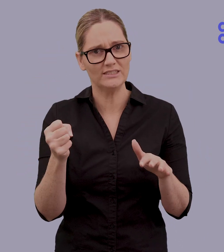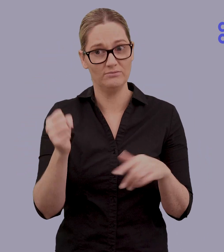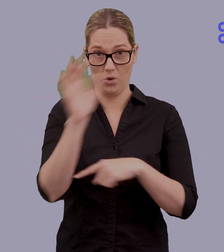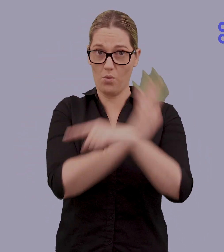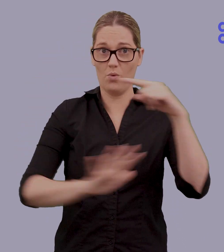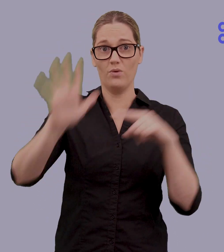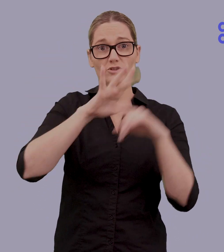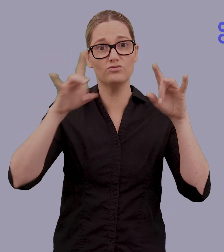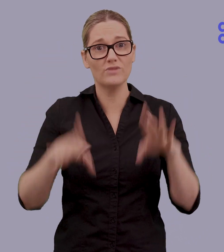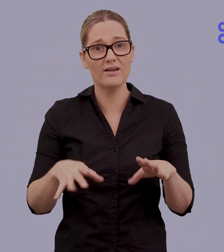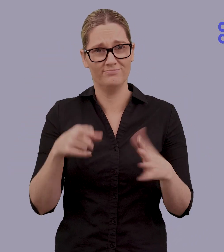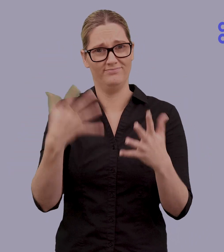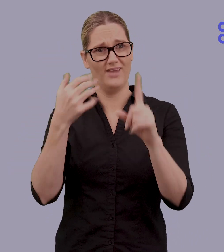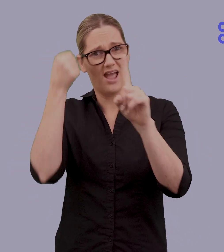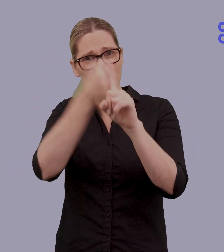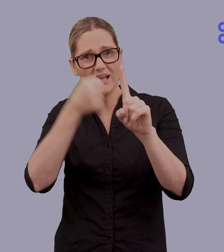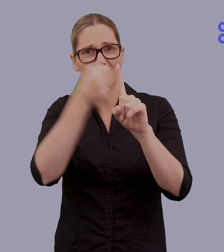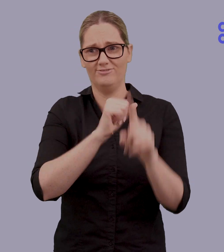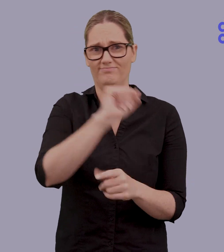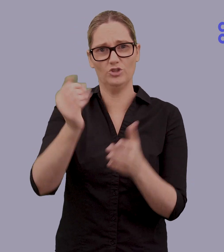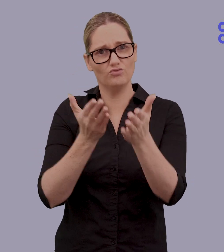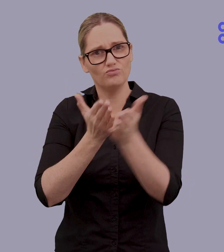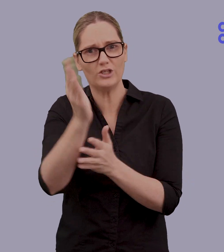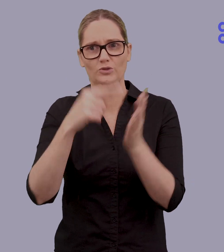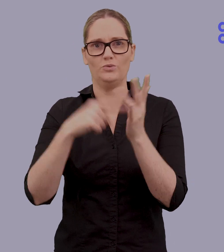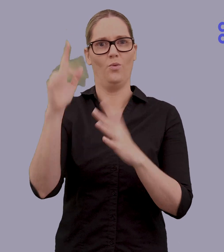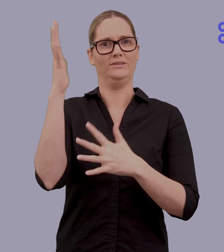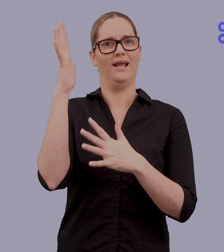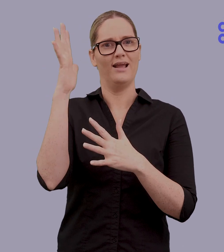advocating for the right, and right to use Auslan, not just access it.